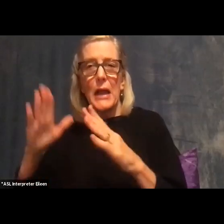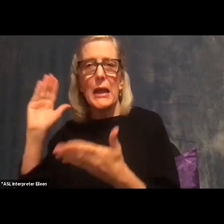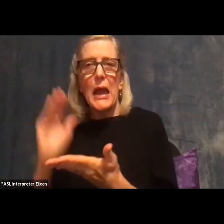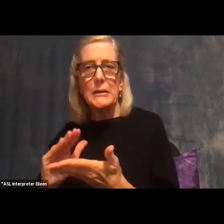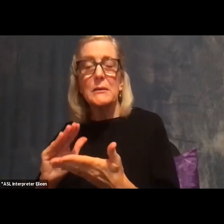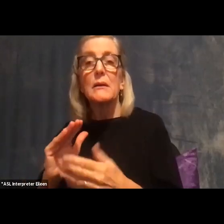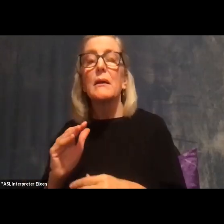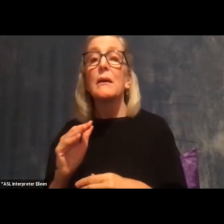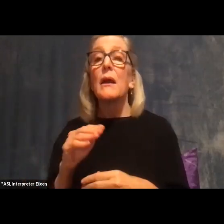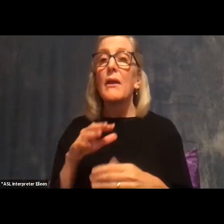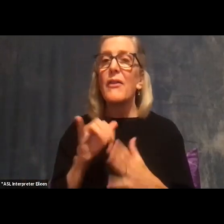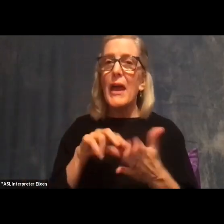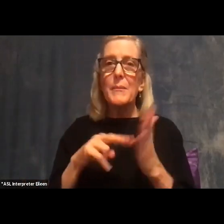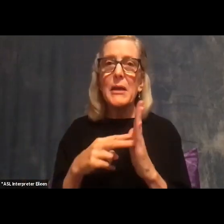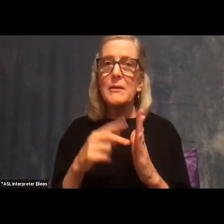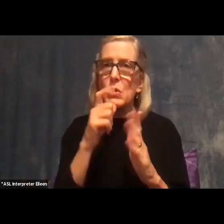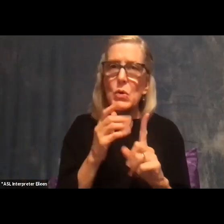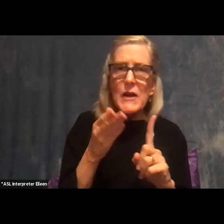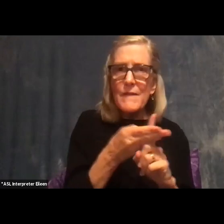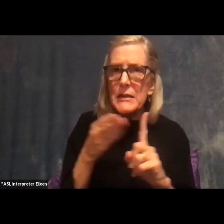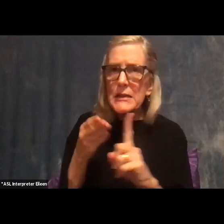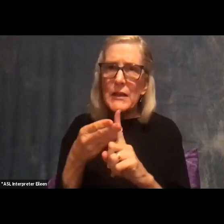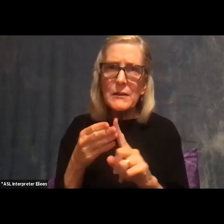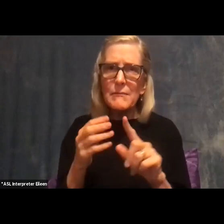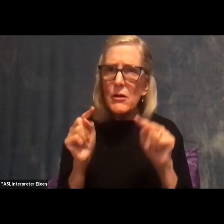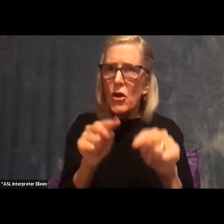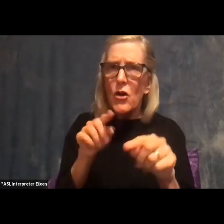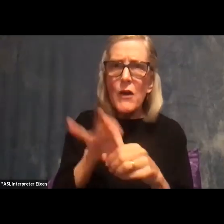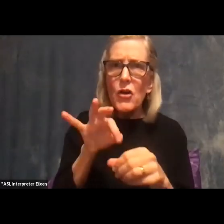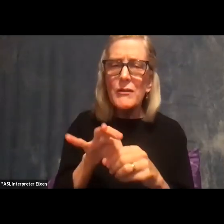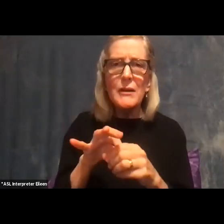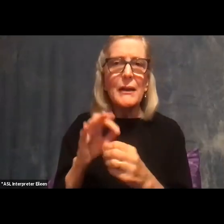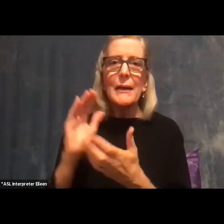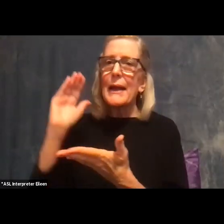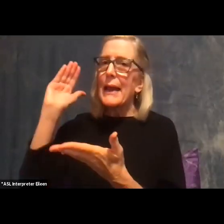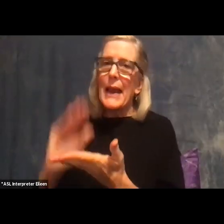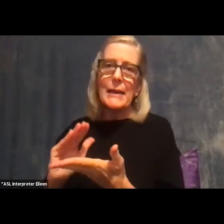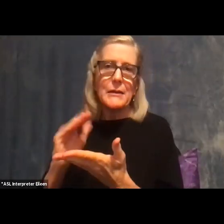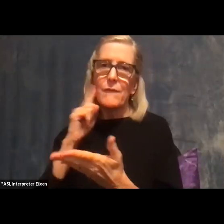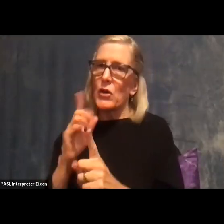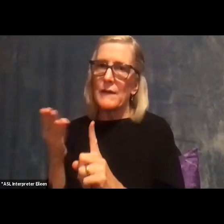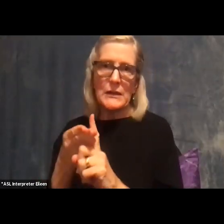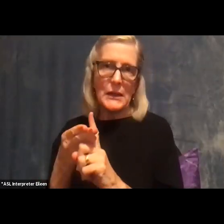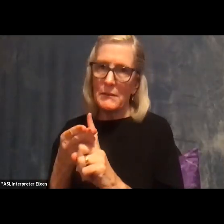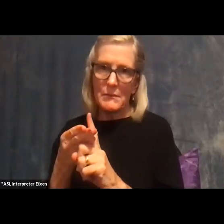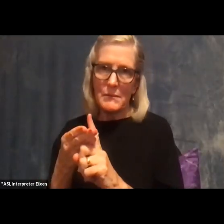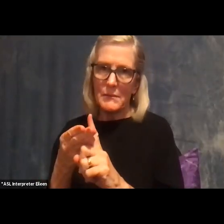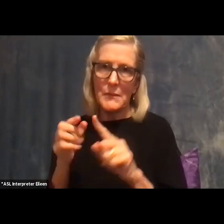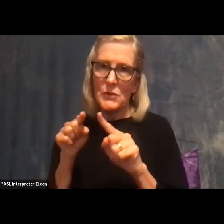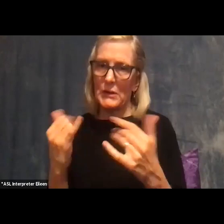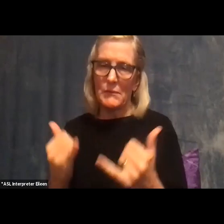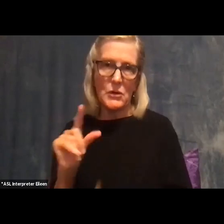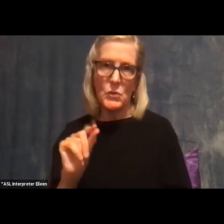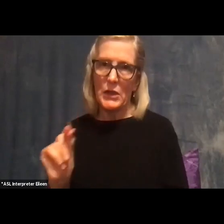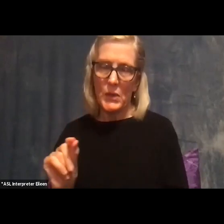to persuade or try to convince to turn out to vote, um, in 2020. So again, uh, combining those two points, it's just